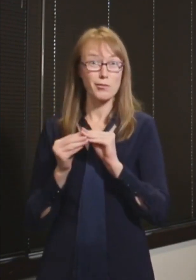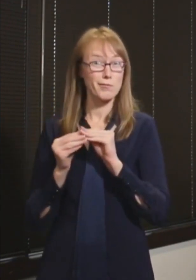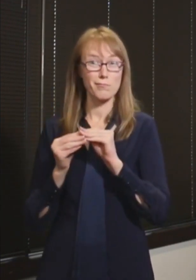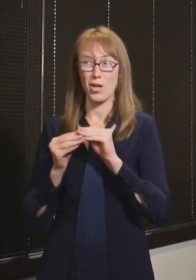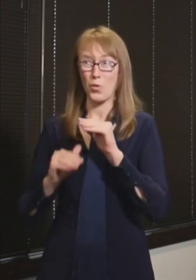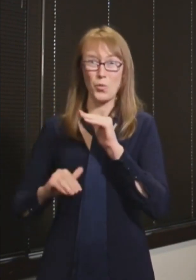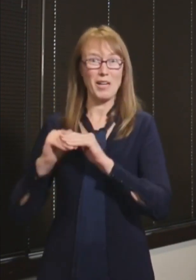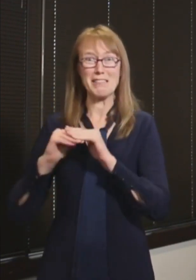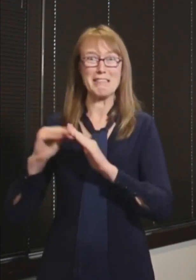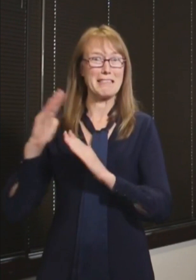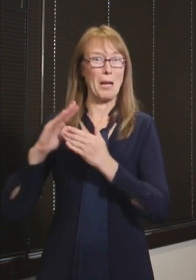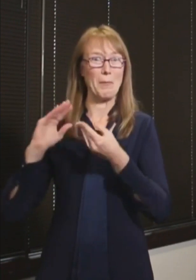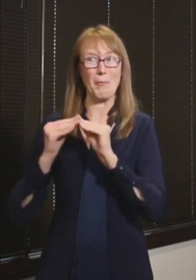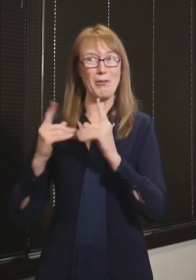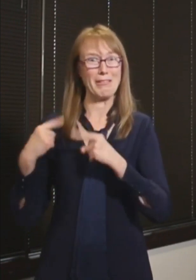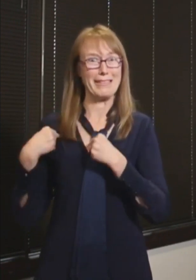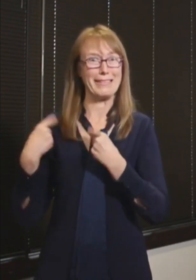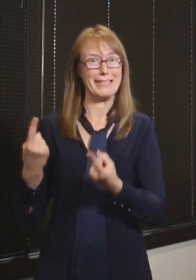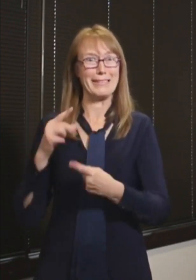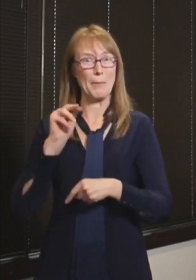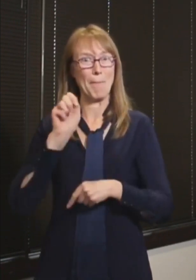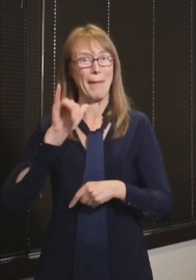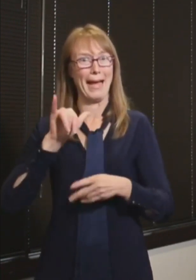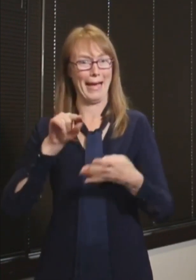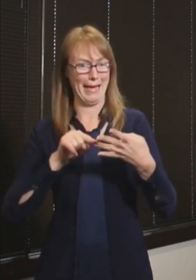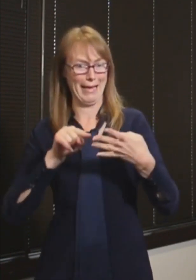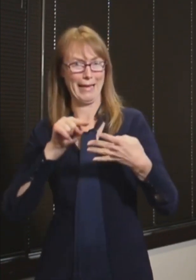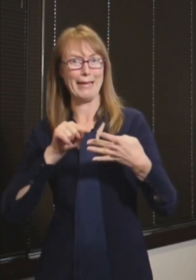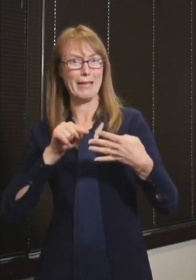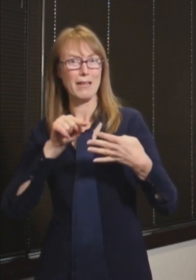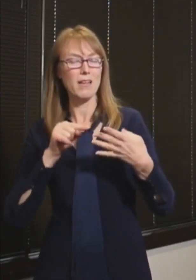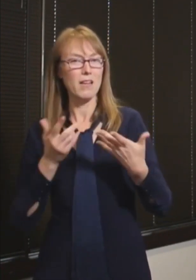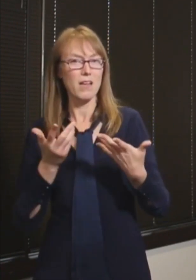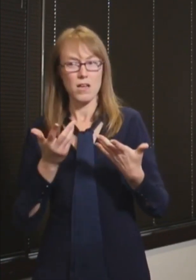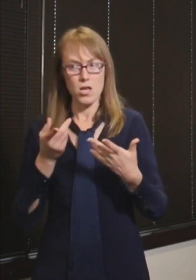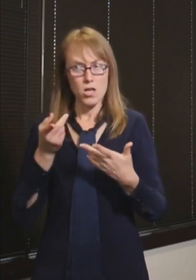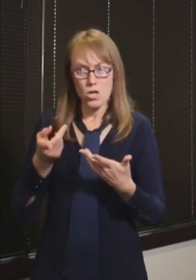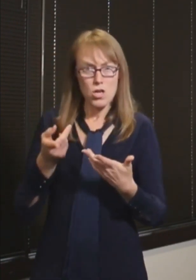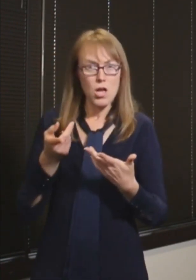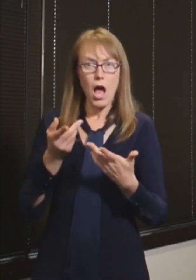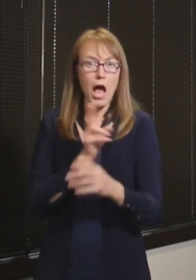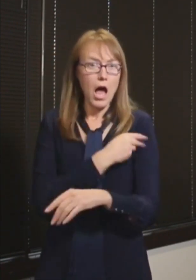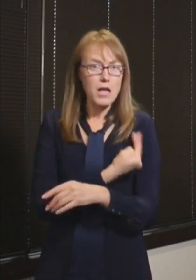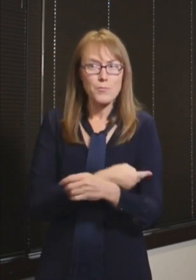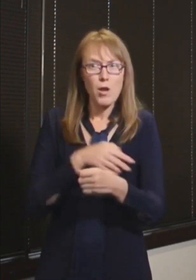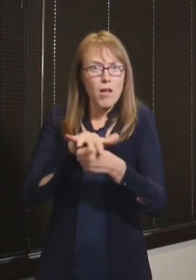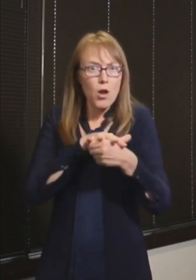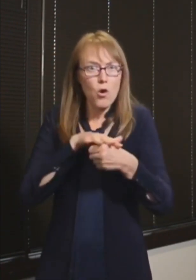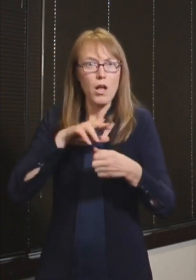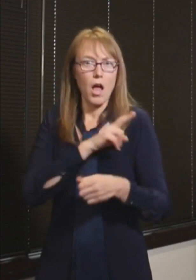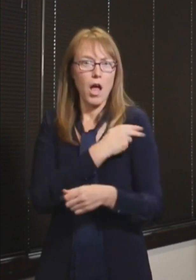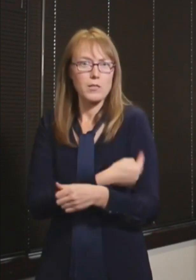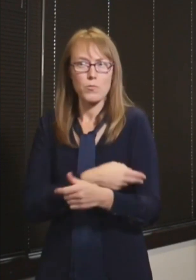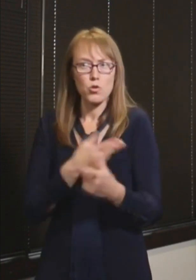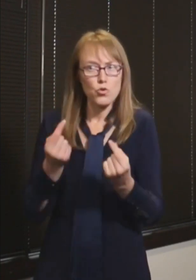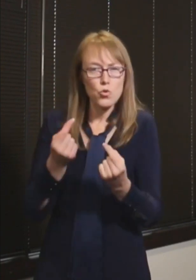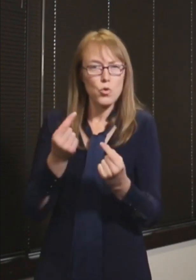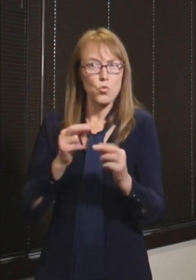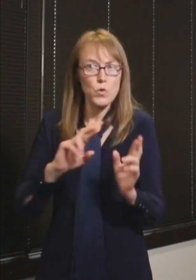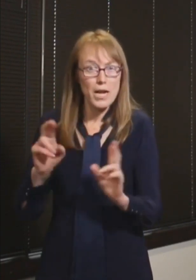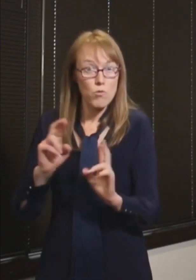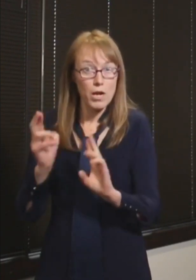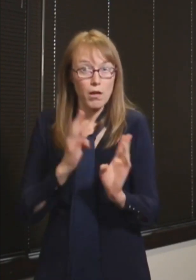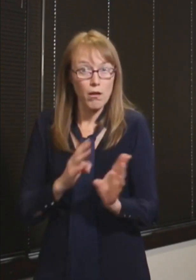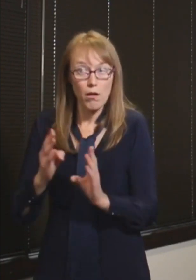future? And what scenario are area hospitals preparing for? Well, certainly any time you have increased cases